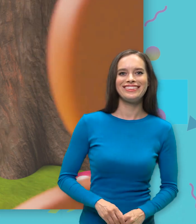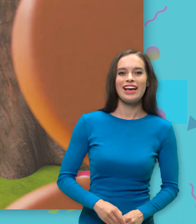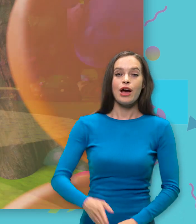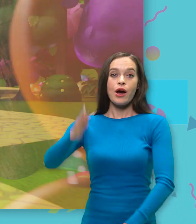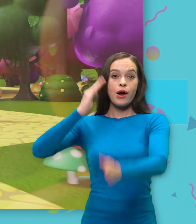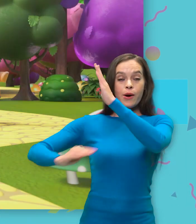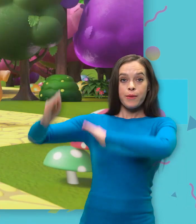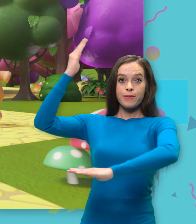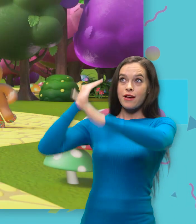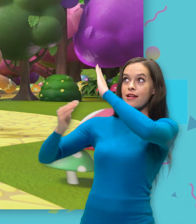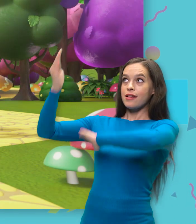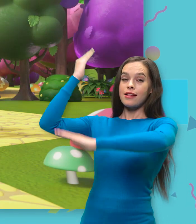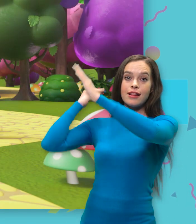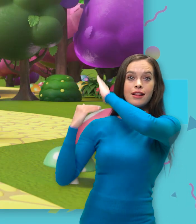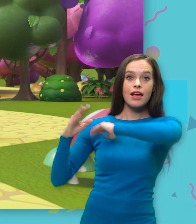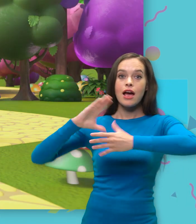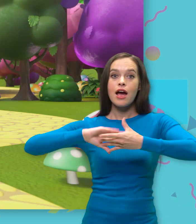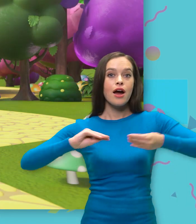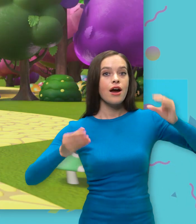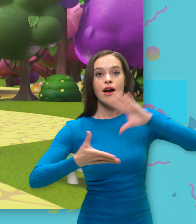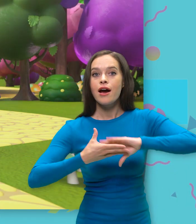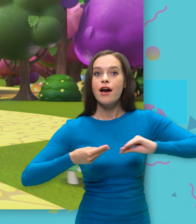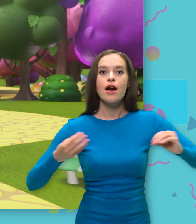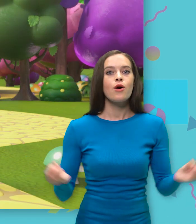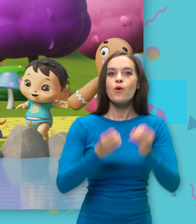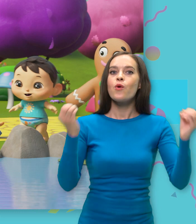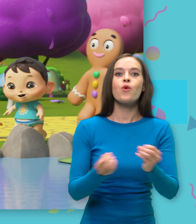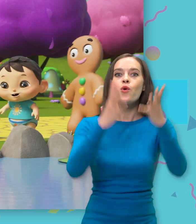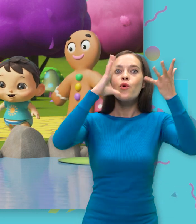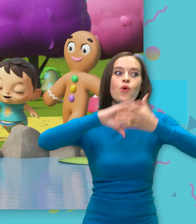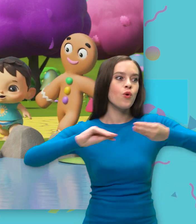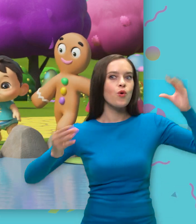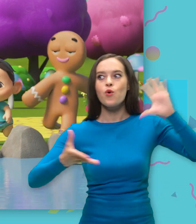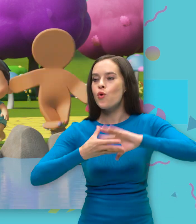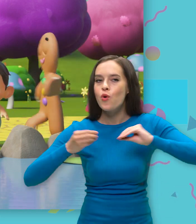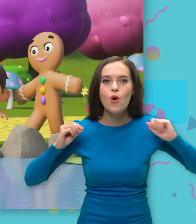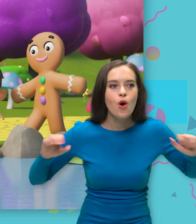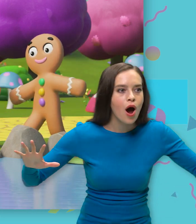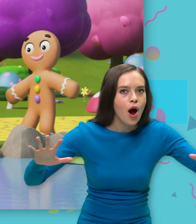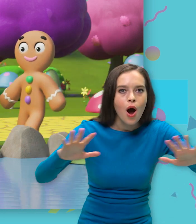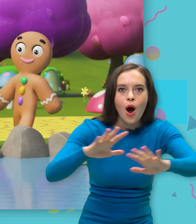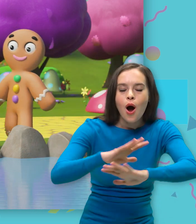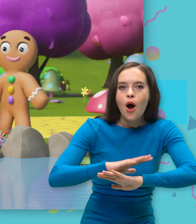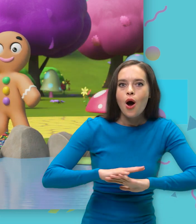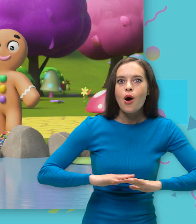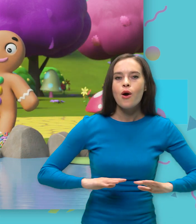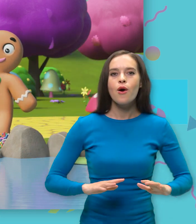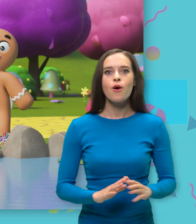Once upon a fairy tale Magic stories we can tell